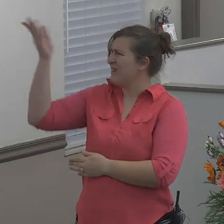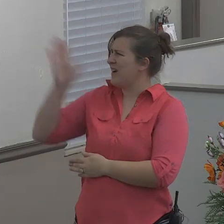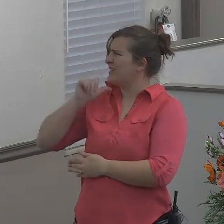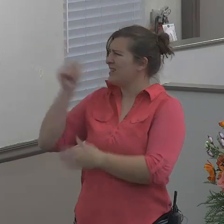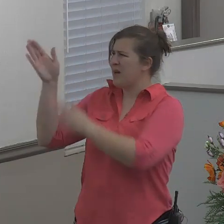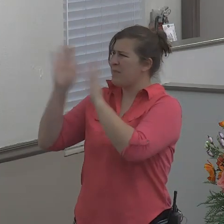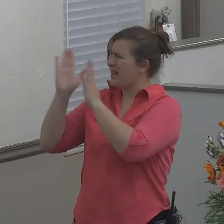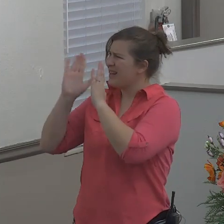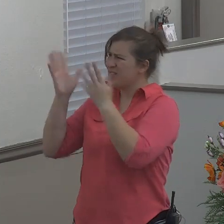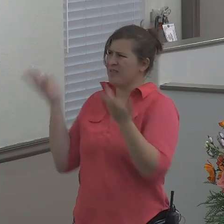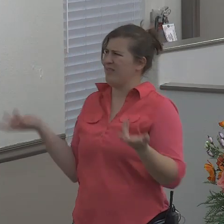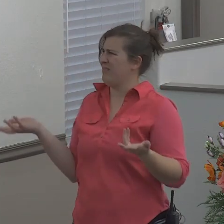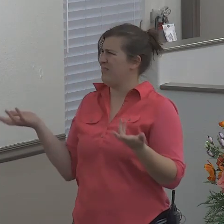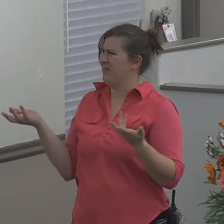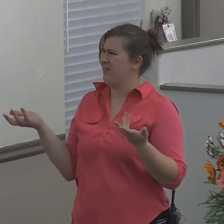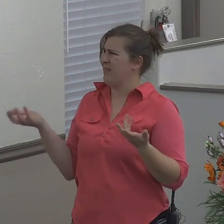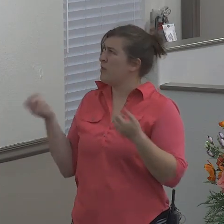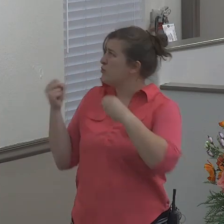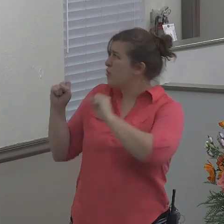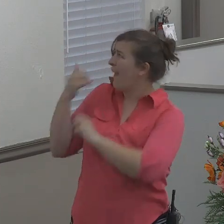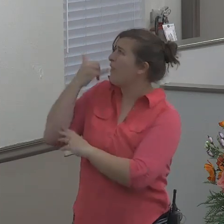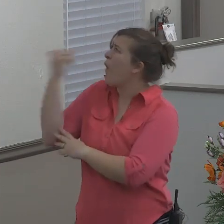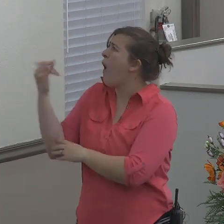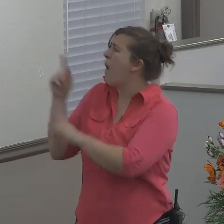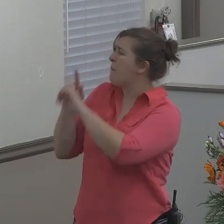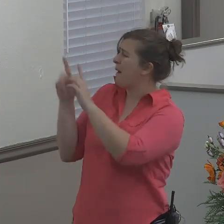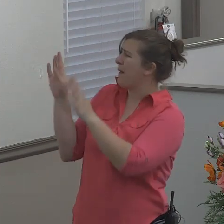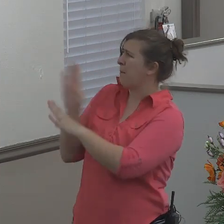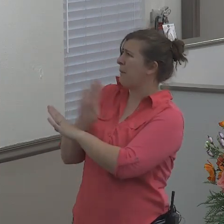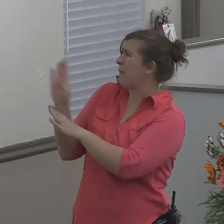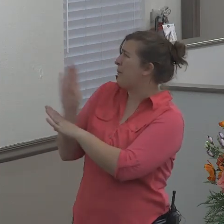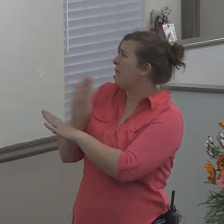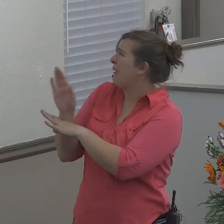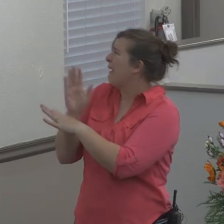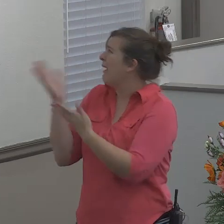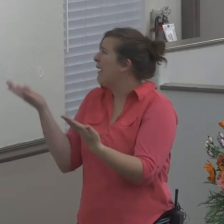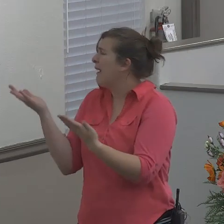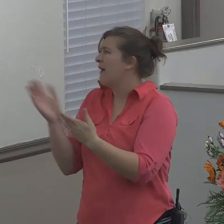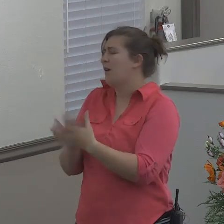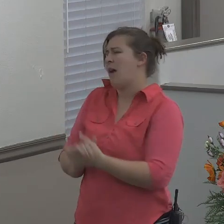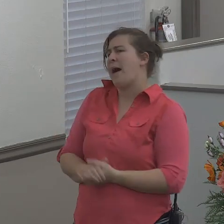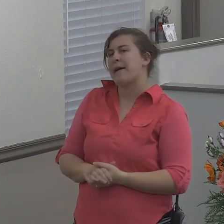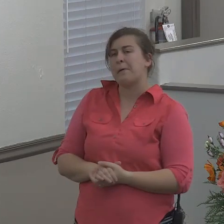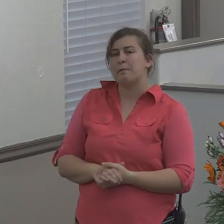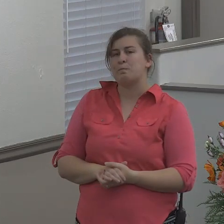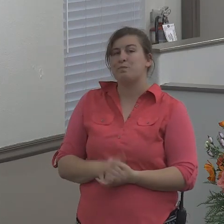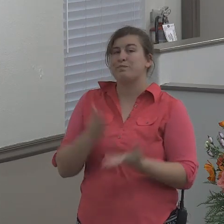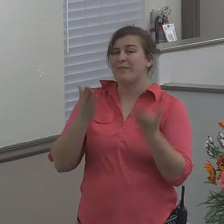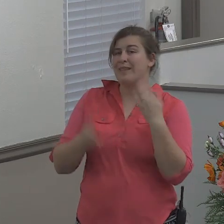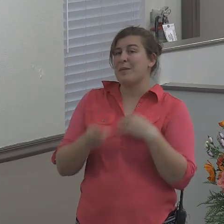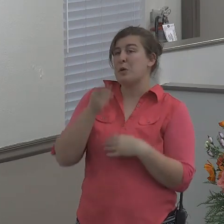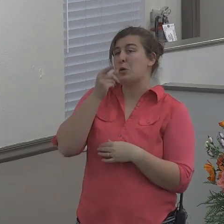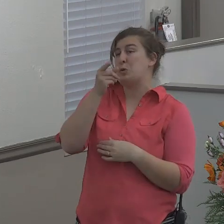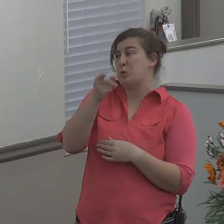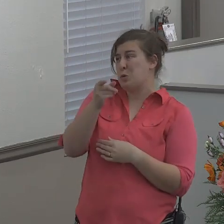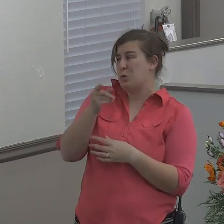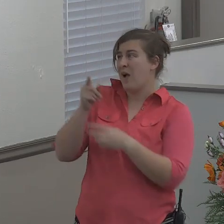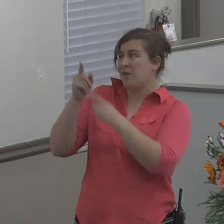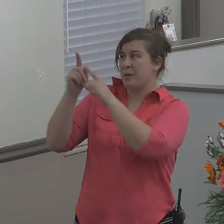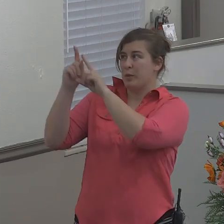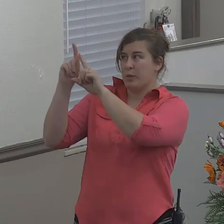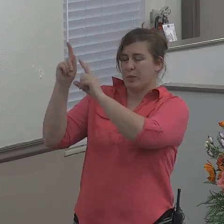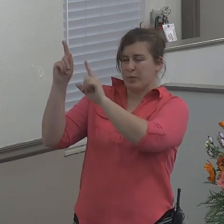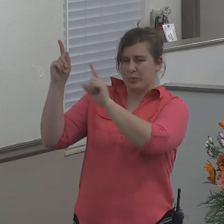dial up to God. And you're starting to realize that maybe you've been slipping in your walk with God.